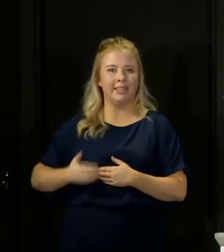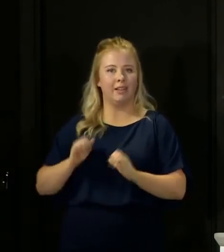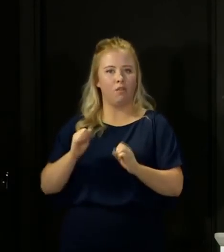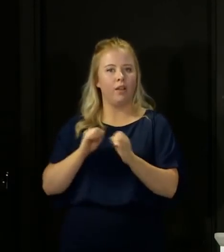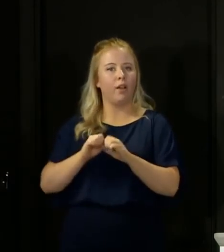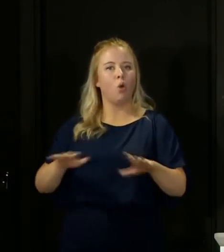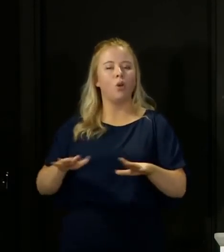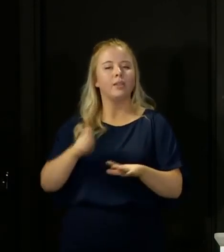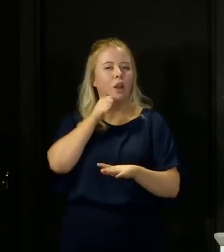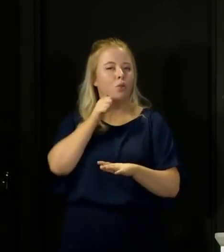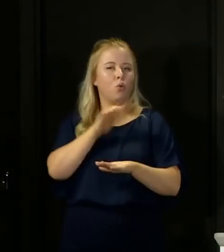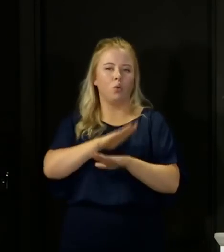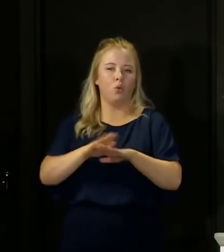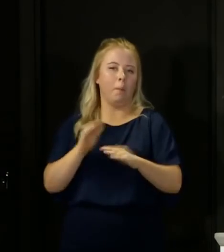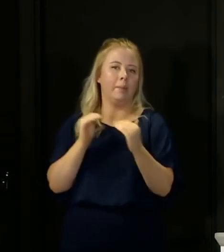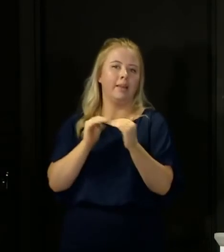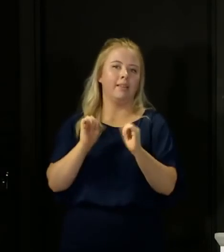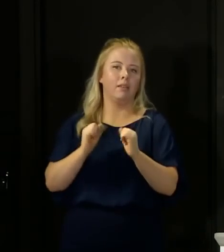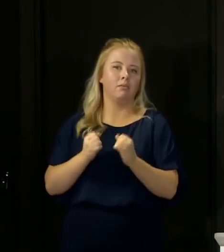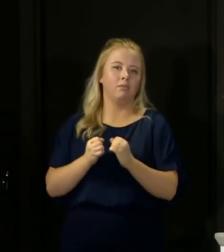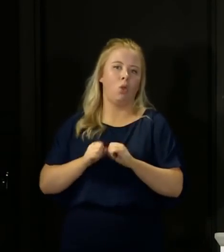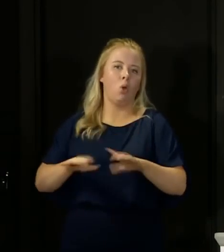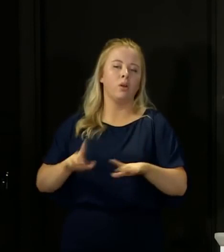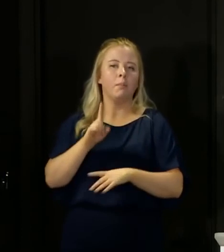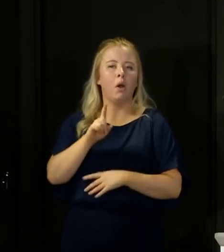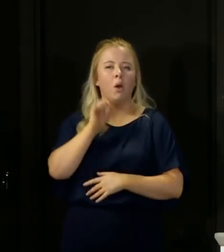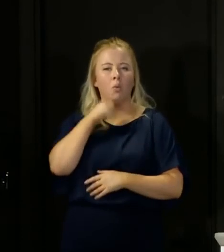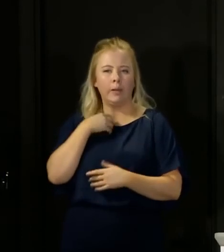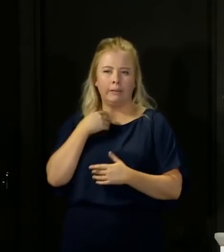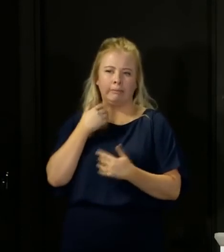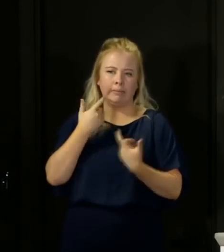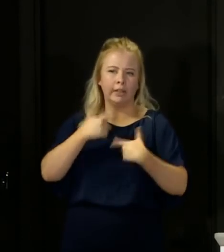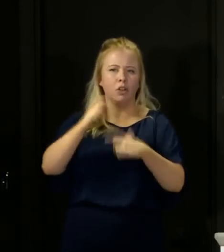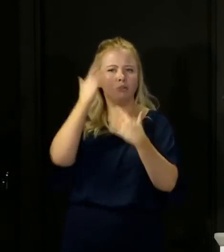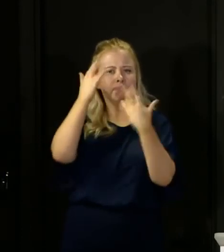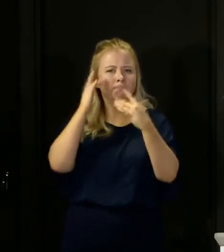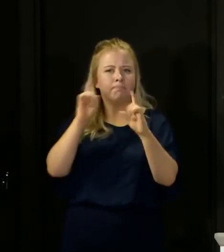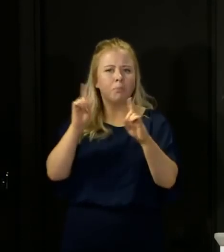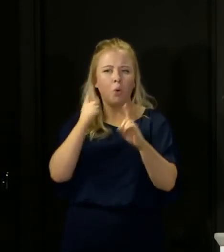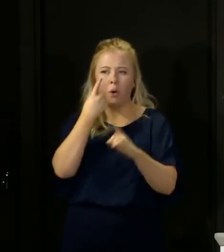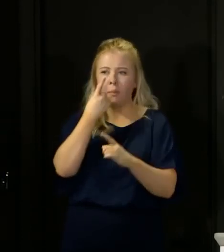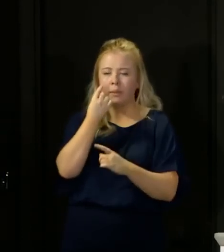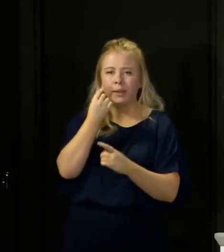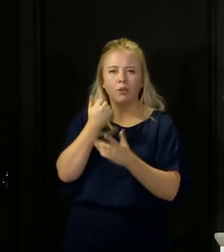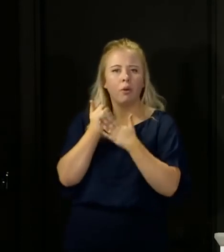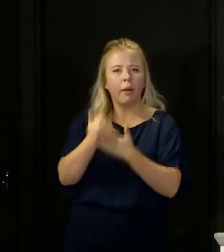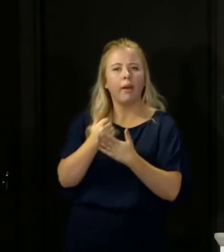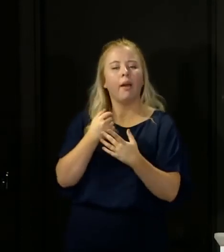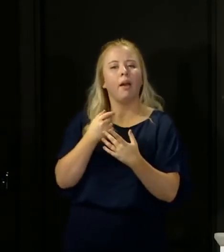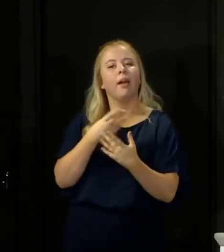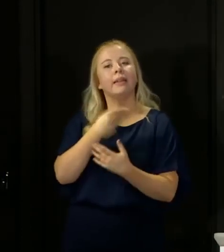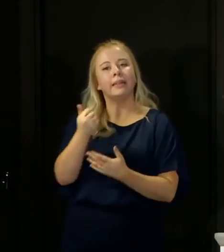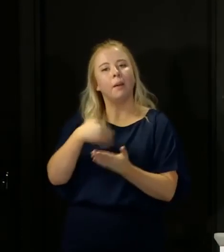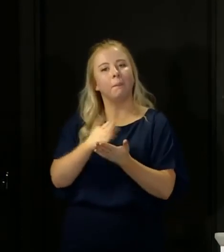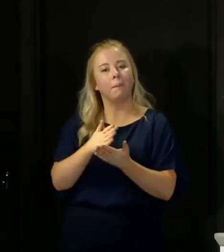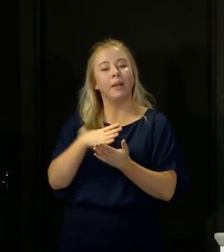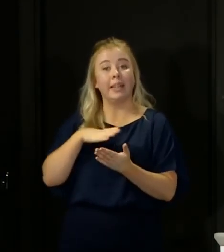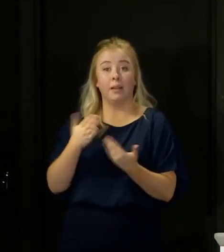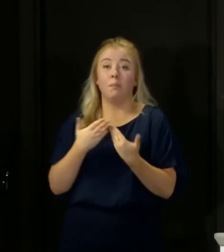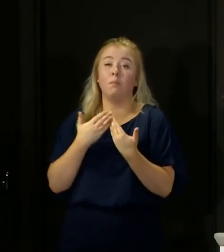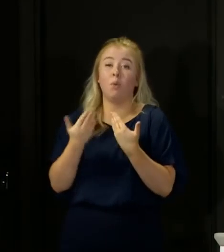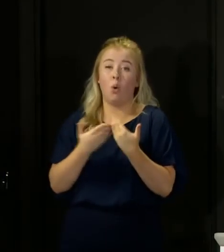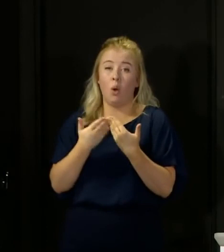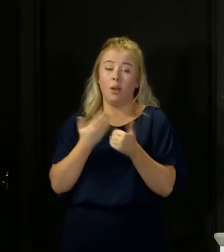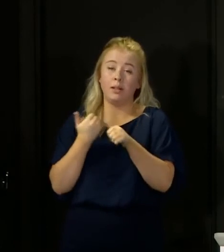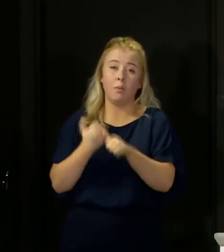And we will continue to consider what we can do in what form and for what sectors. are some sectors that undoubtedly are going to need support for